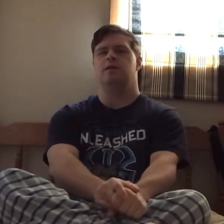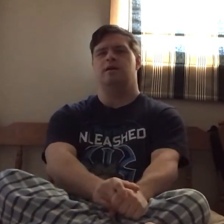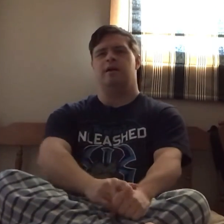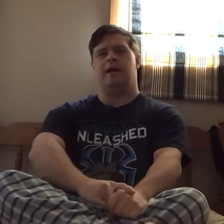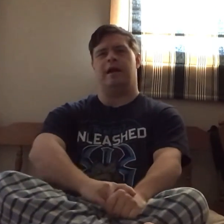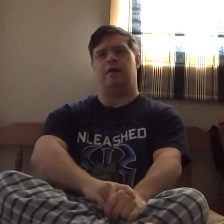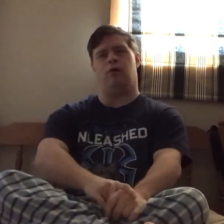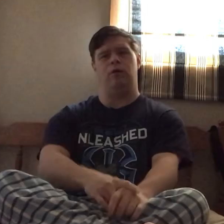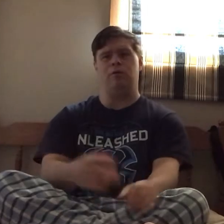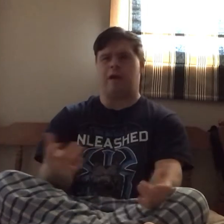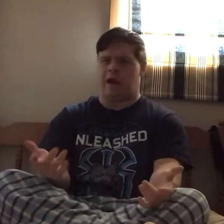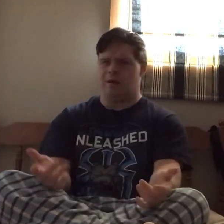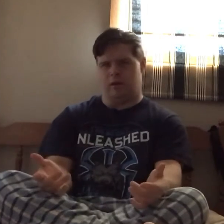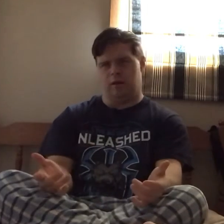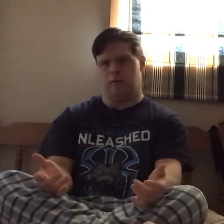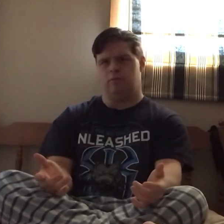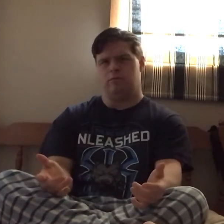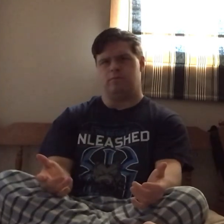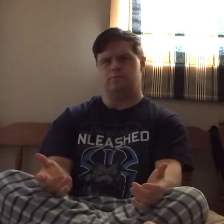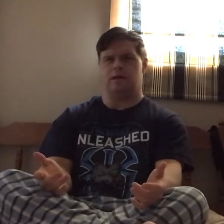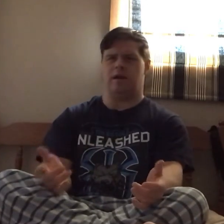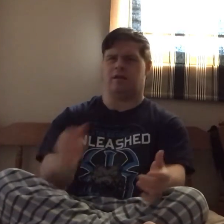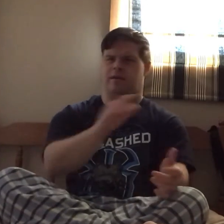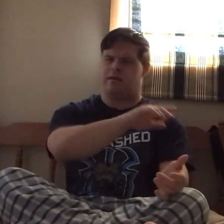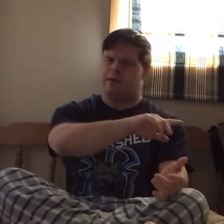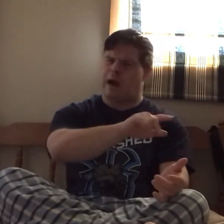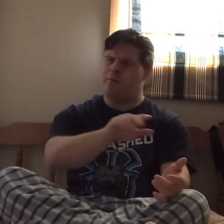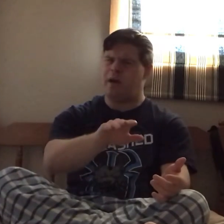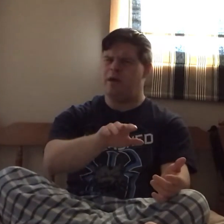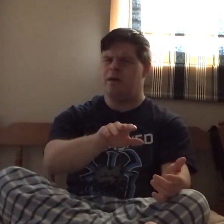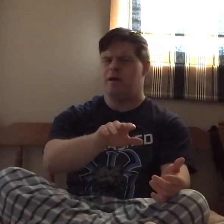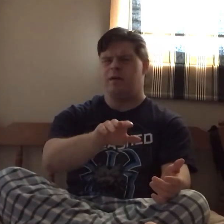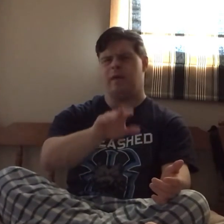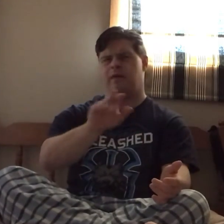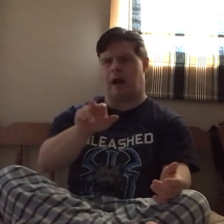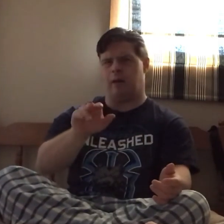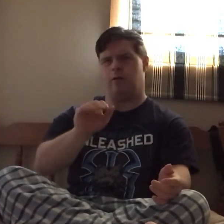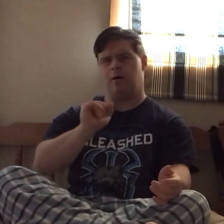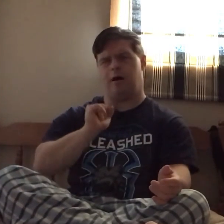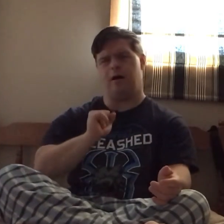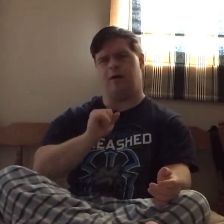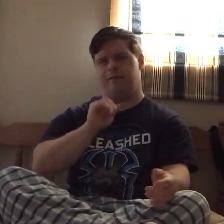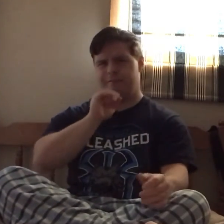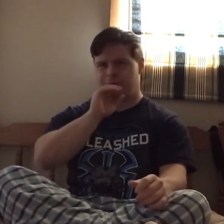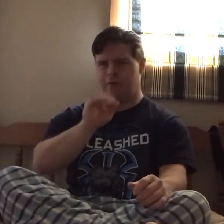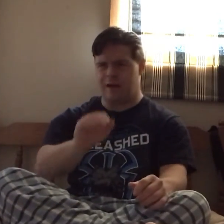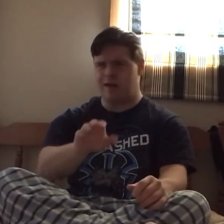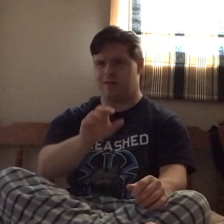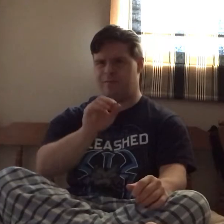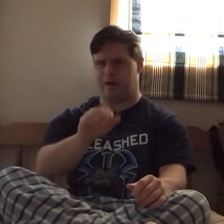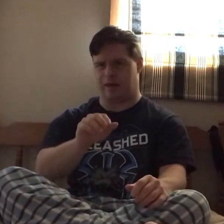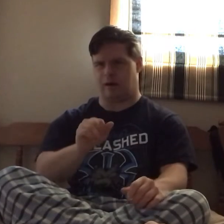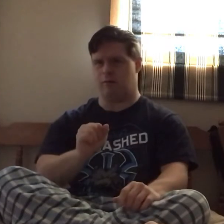And all you gotta do is type in the title for this video.